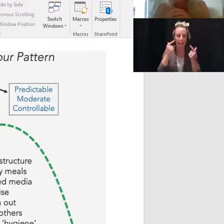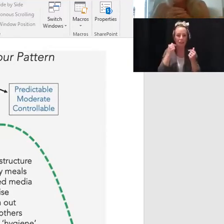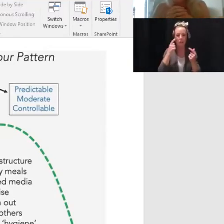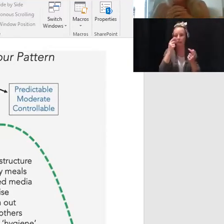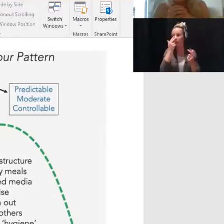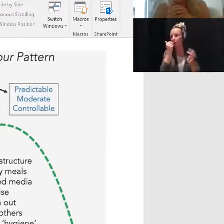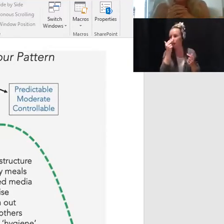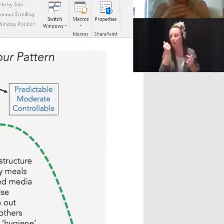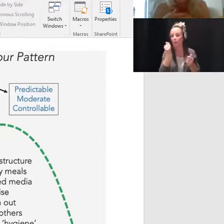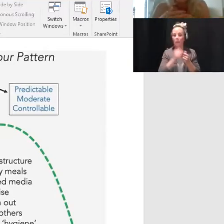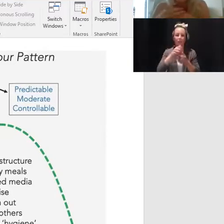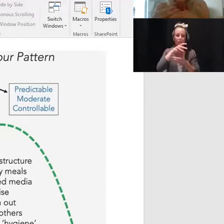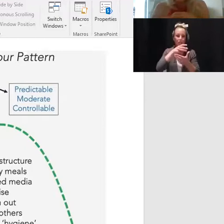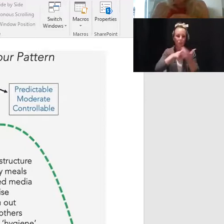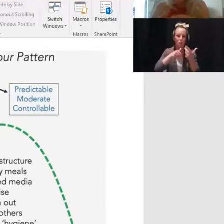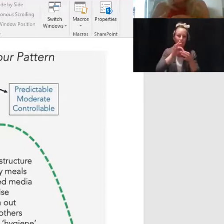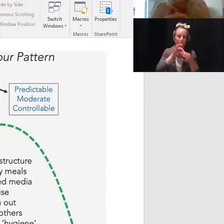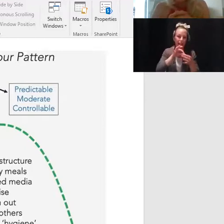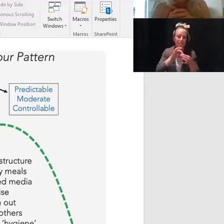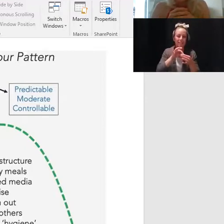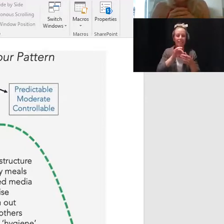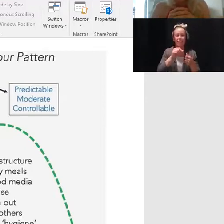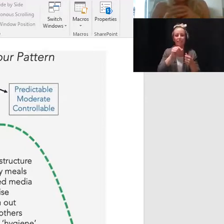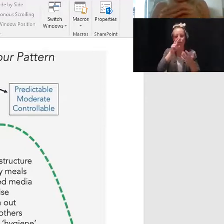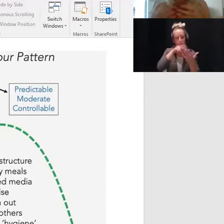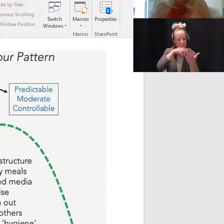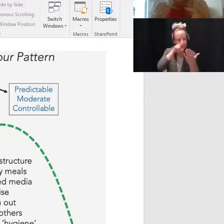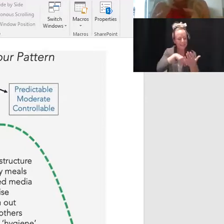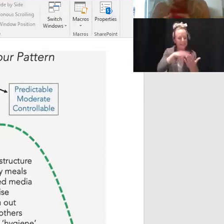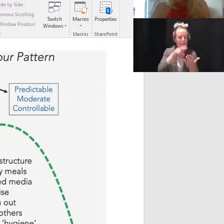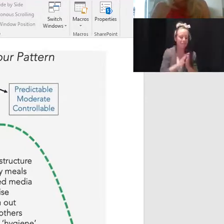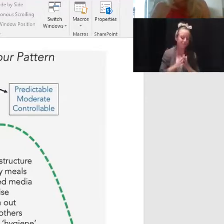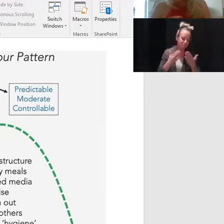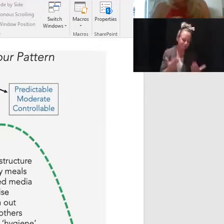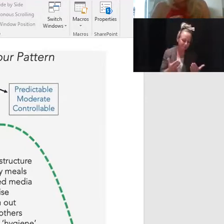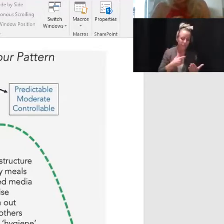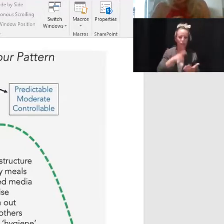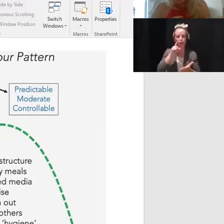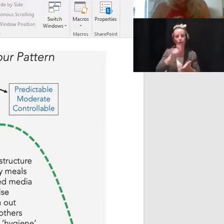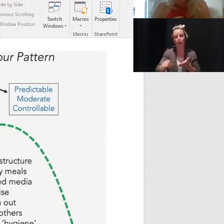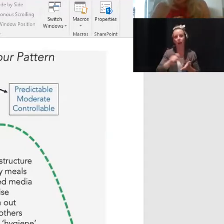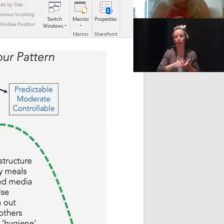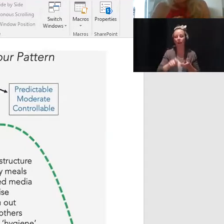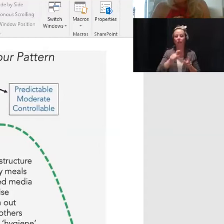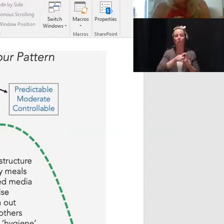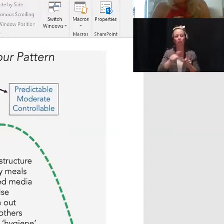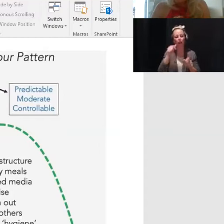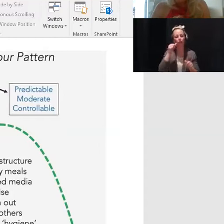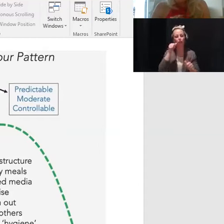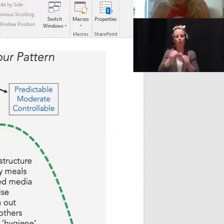connectedness. Read and write. Remember also, though, to be gentle with yourself.